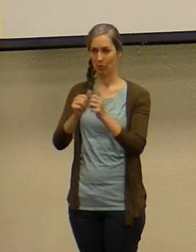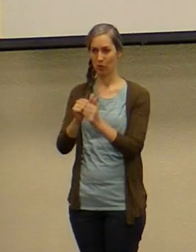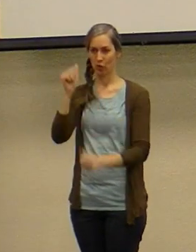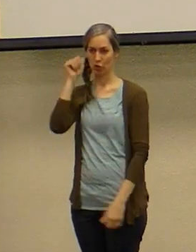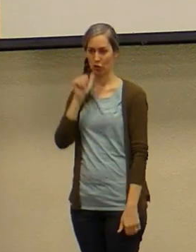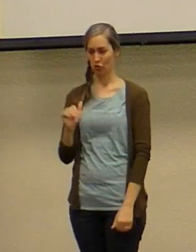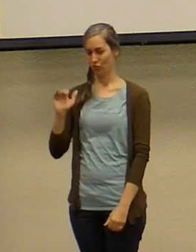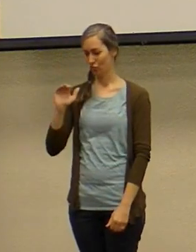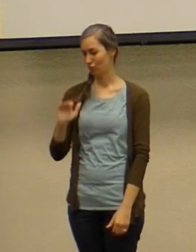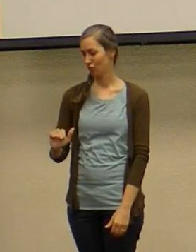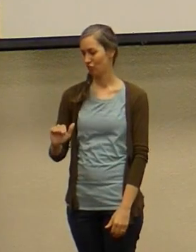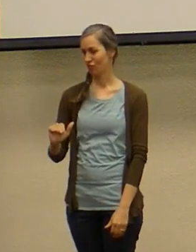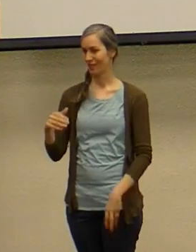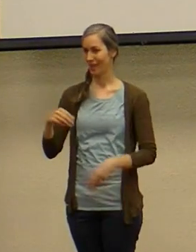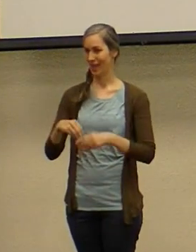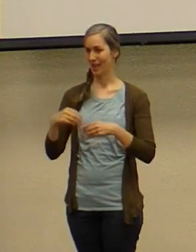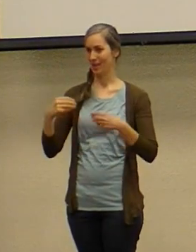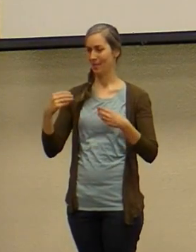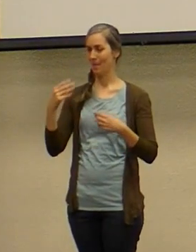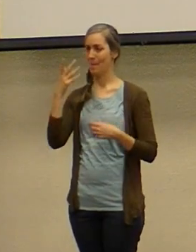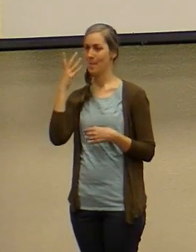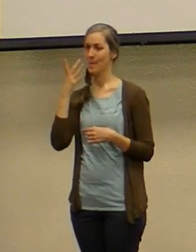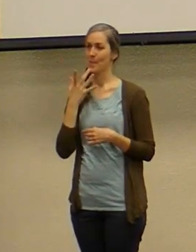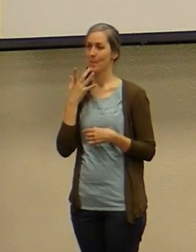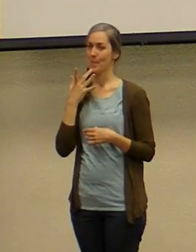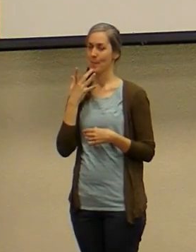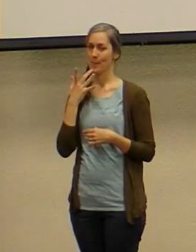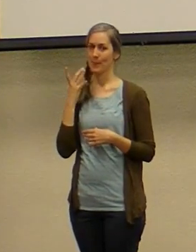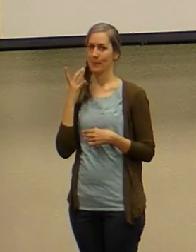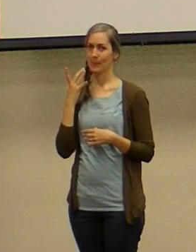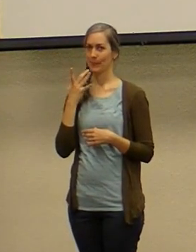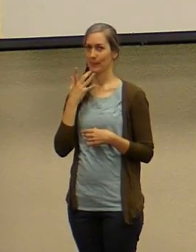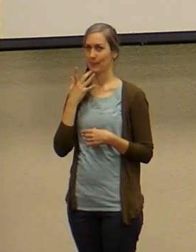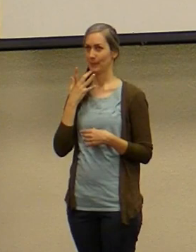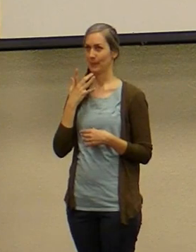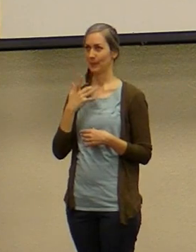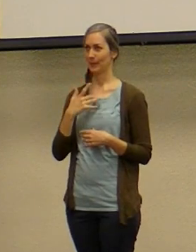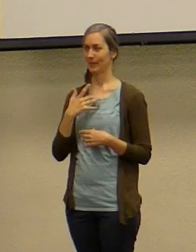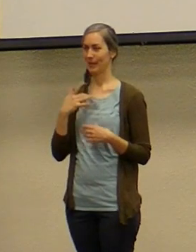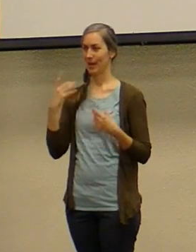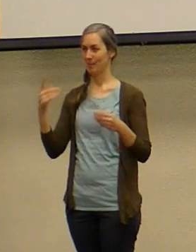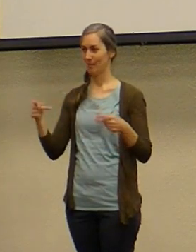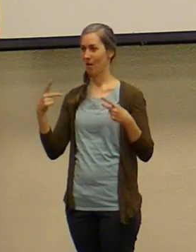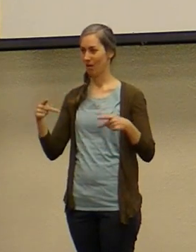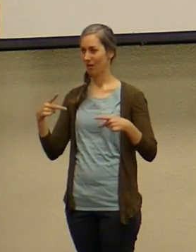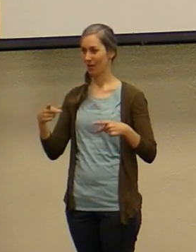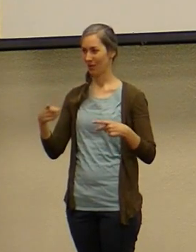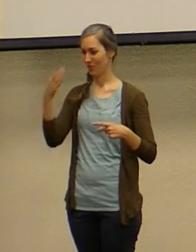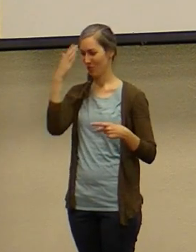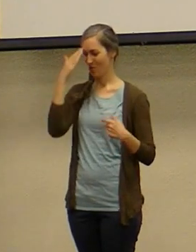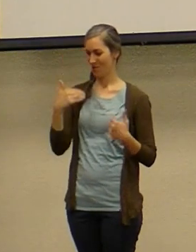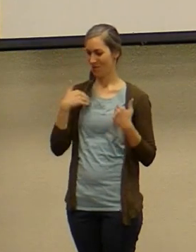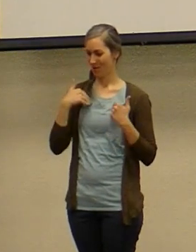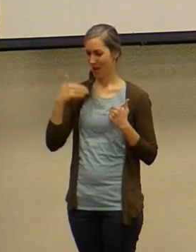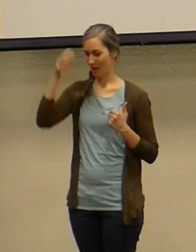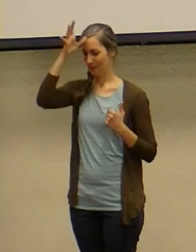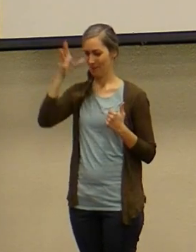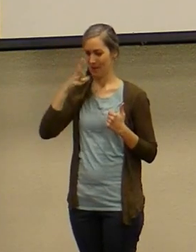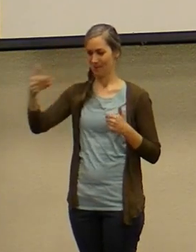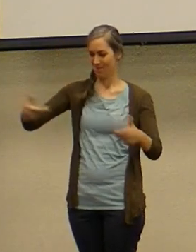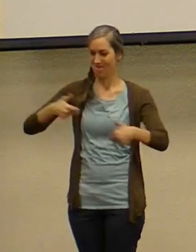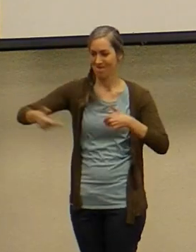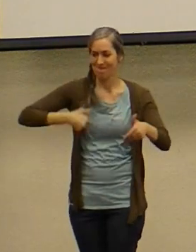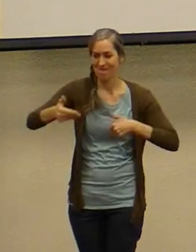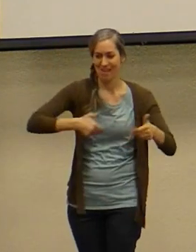she's at her birthday party and you know when you're a young child that your parents invite everybody they invite your classmates and they invite your